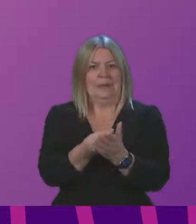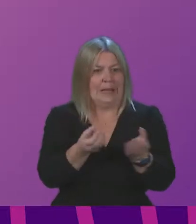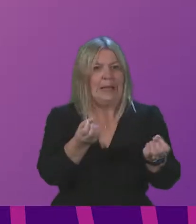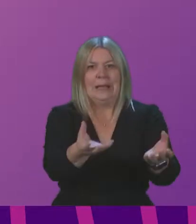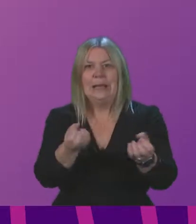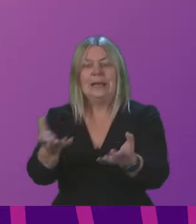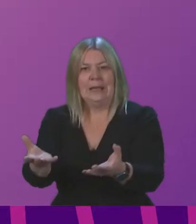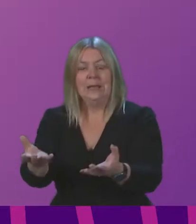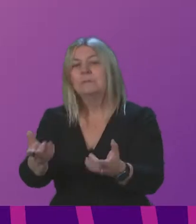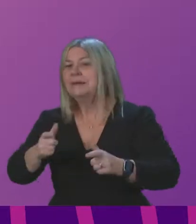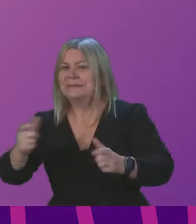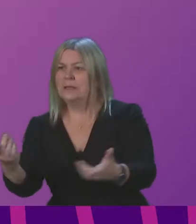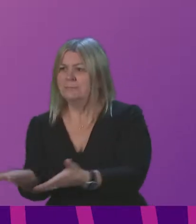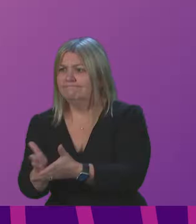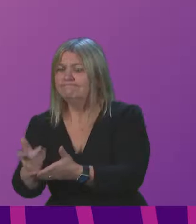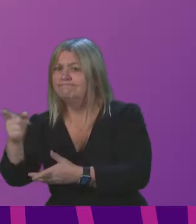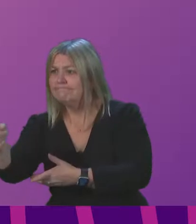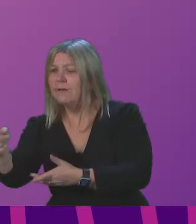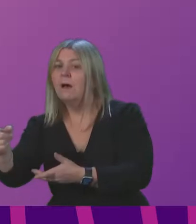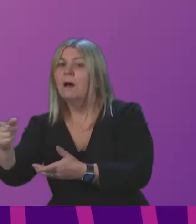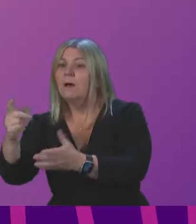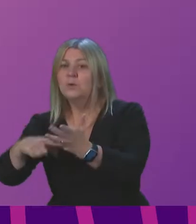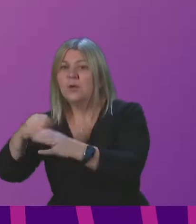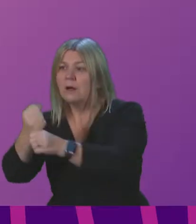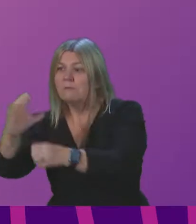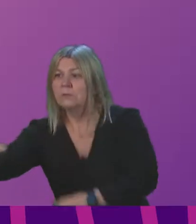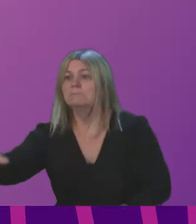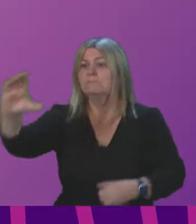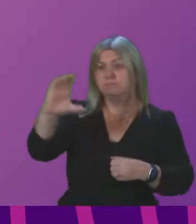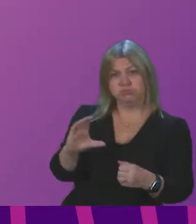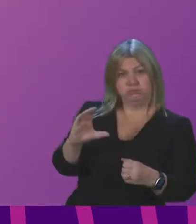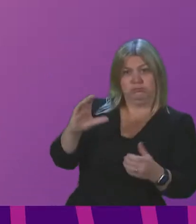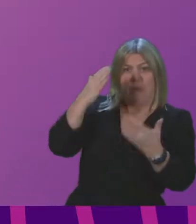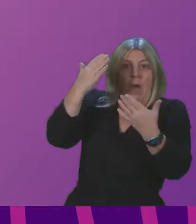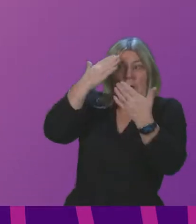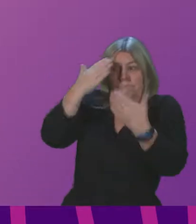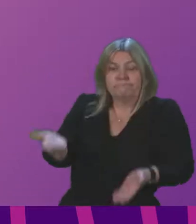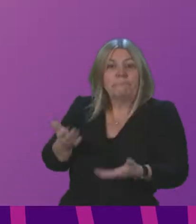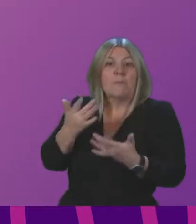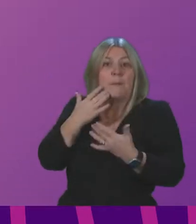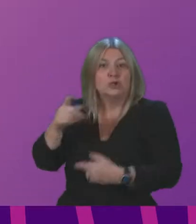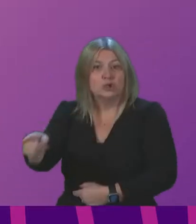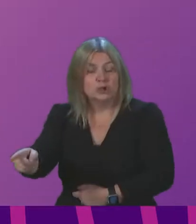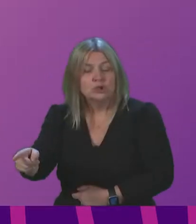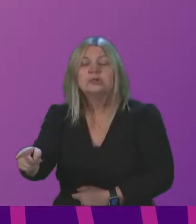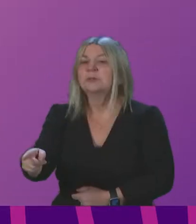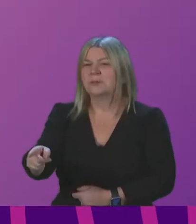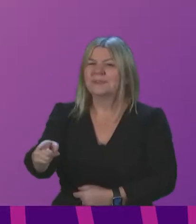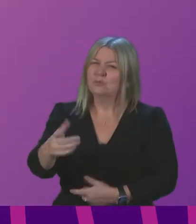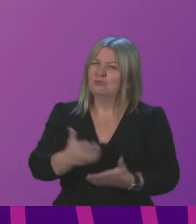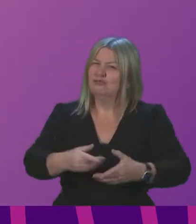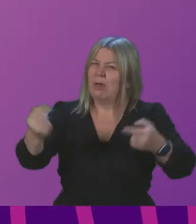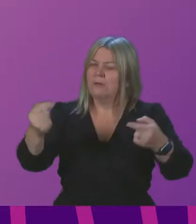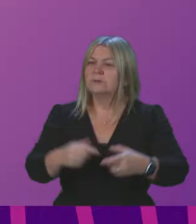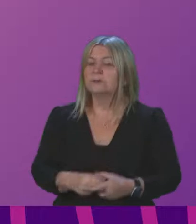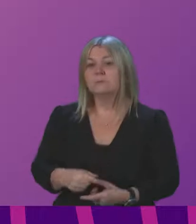announced by the UK Government would actually flow to Scotland. There is no doubt this has made budget management more challenging here. In the short term, we have asked the